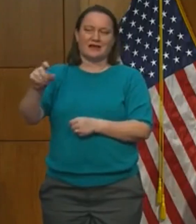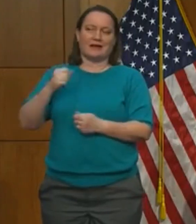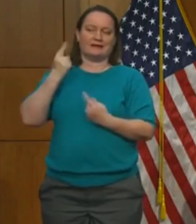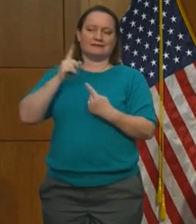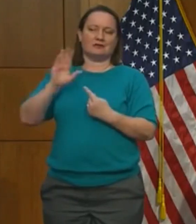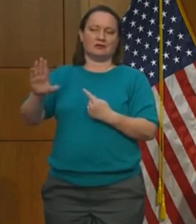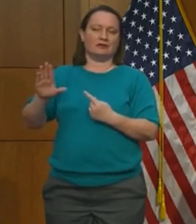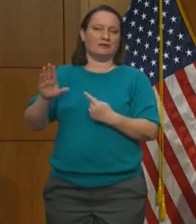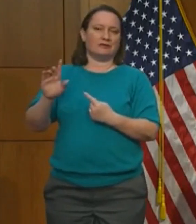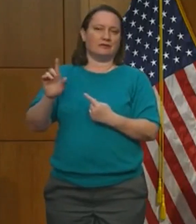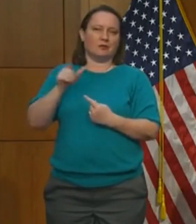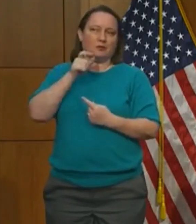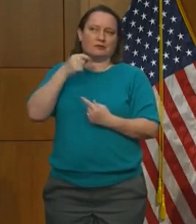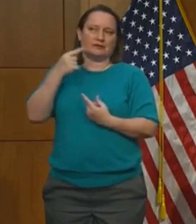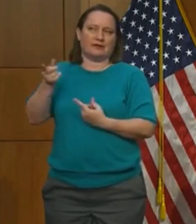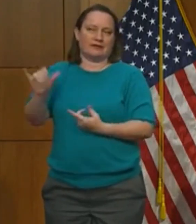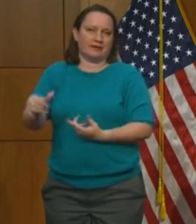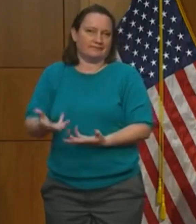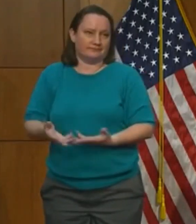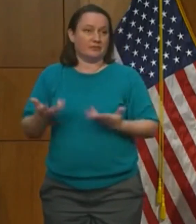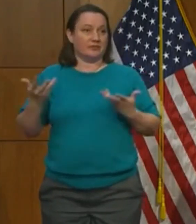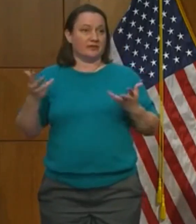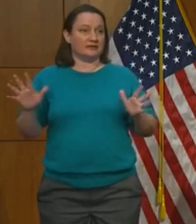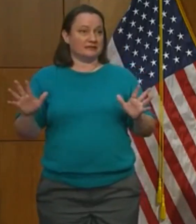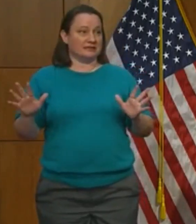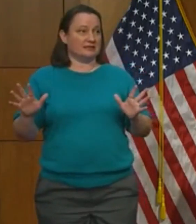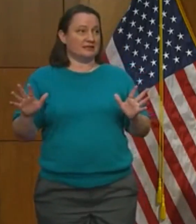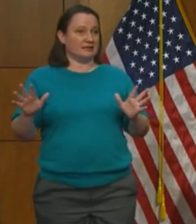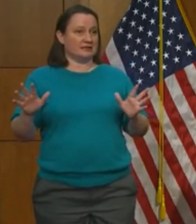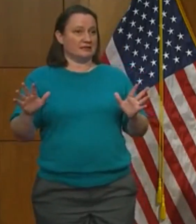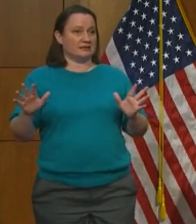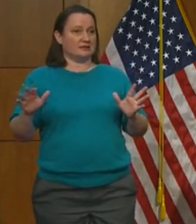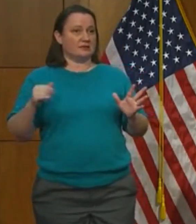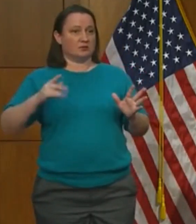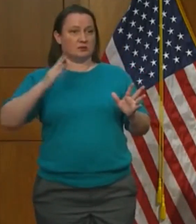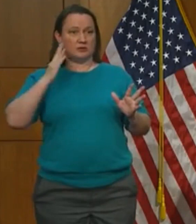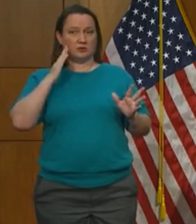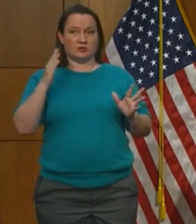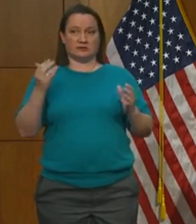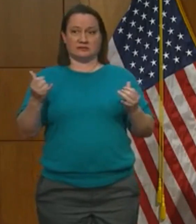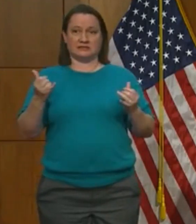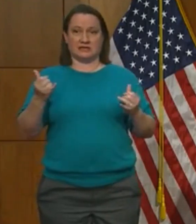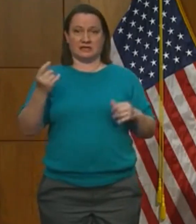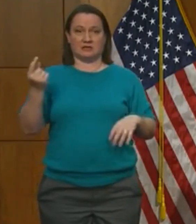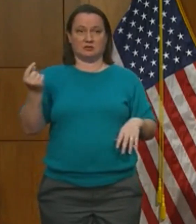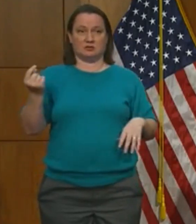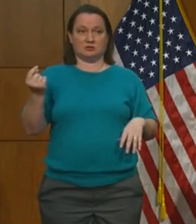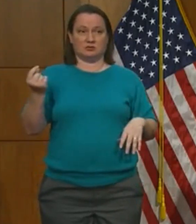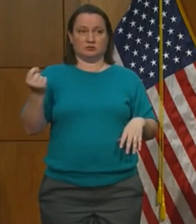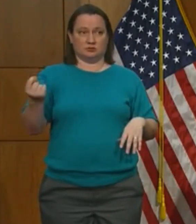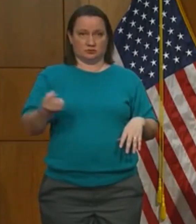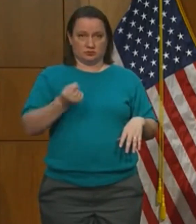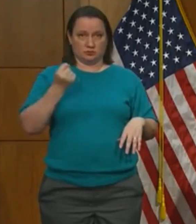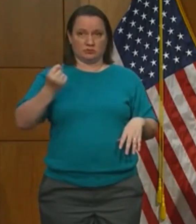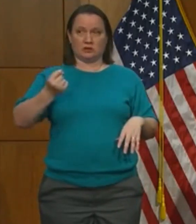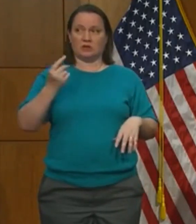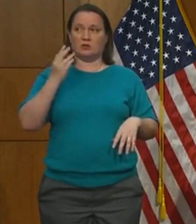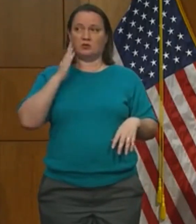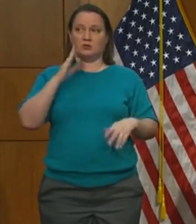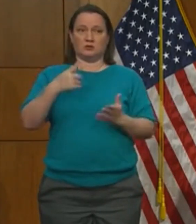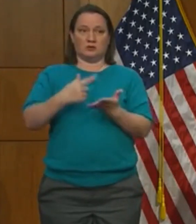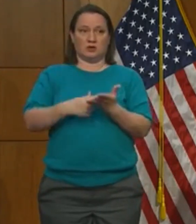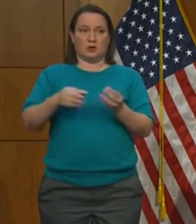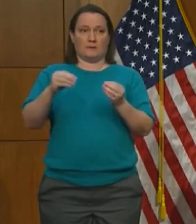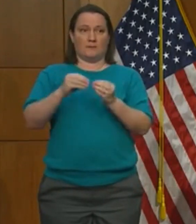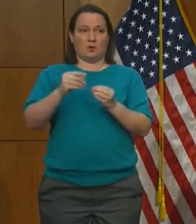Yes? All right. Well, thank you all again. And we will, today is Tuesday. We will talk more on Thursday